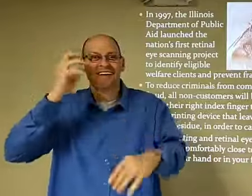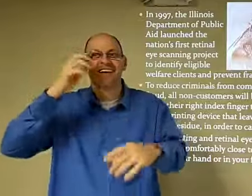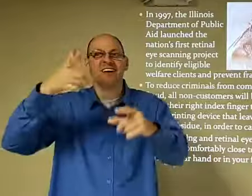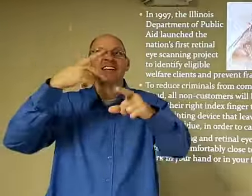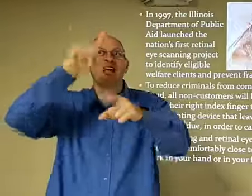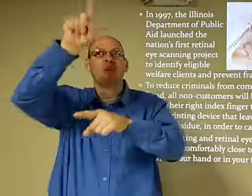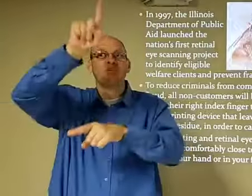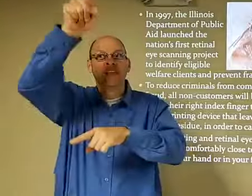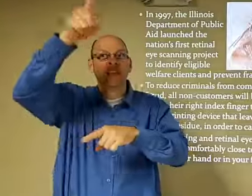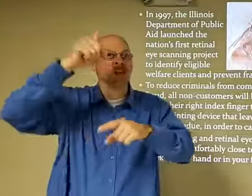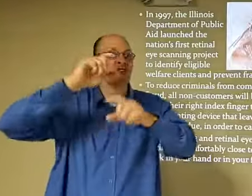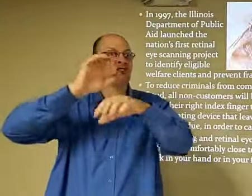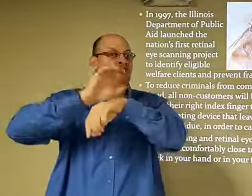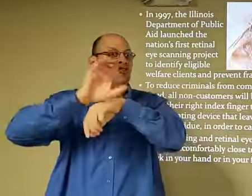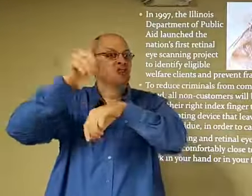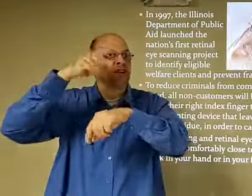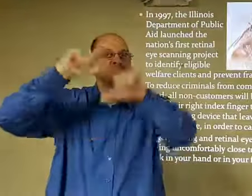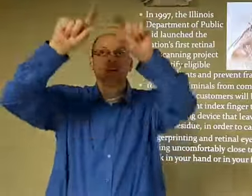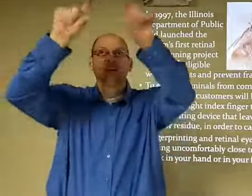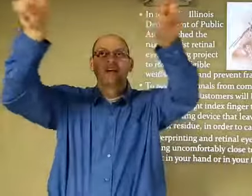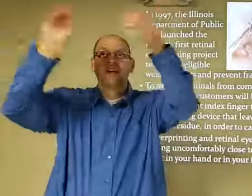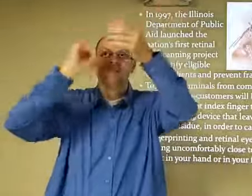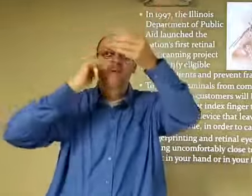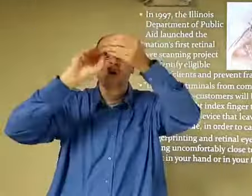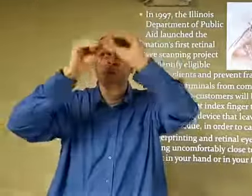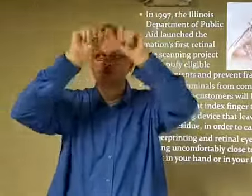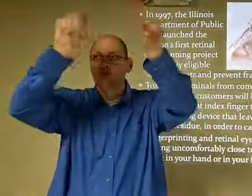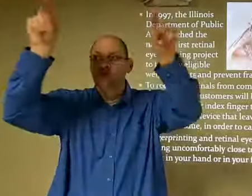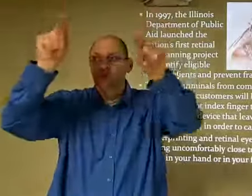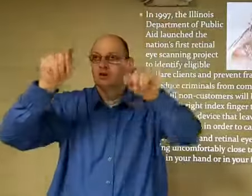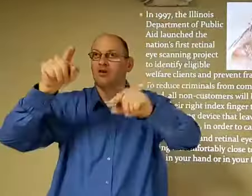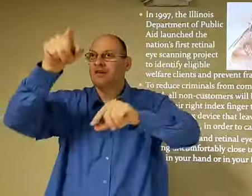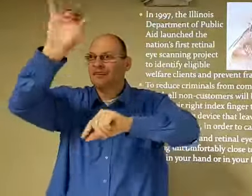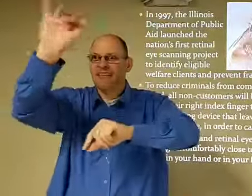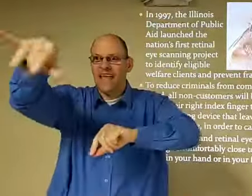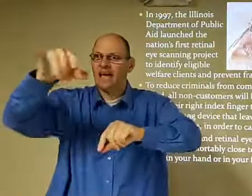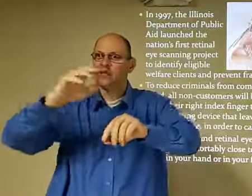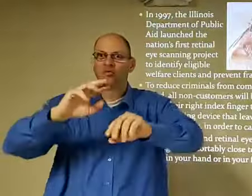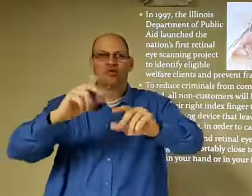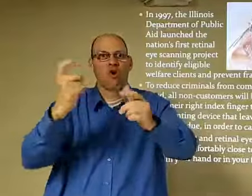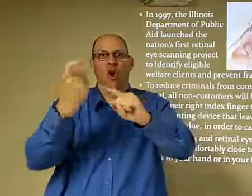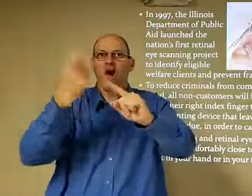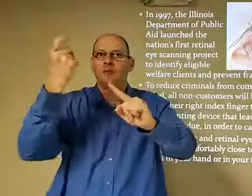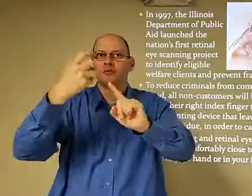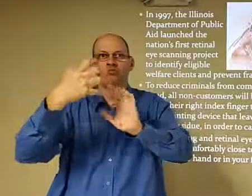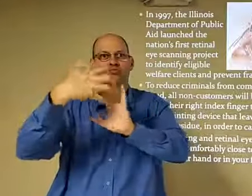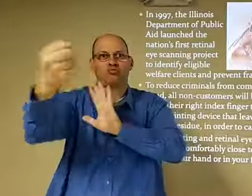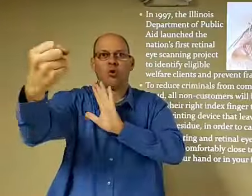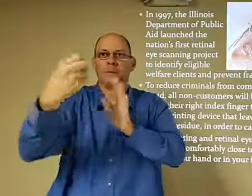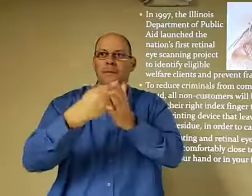called, the interpreter, the chip in the credit card and it automatically inputs all the correct information.